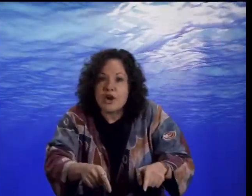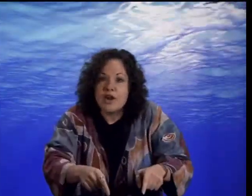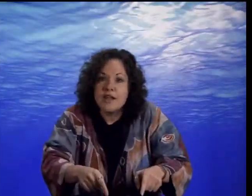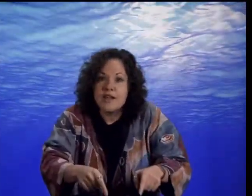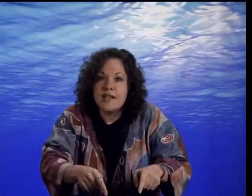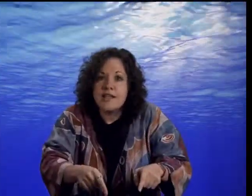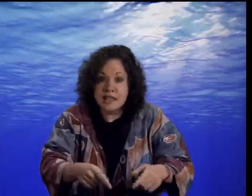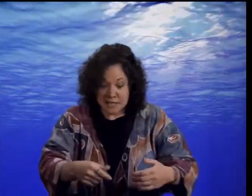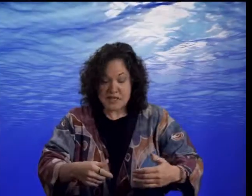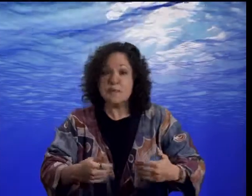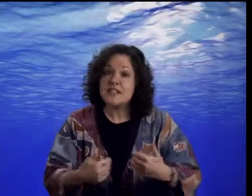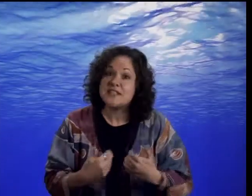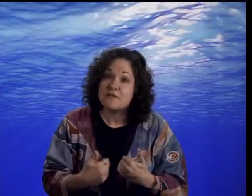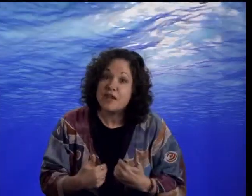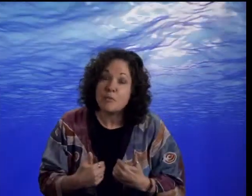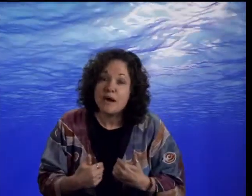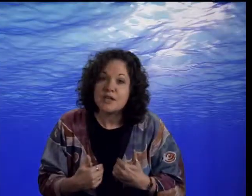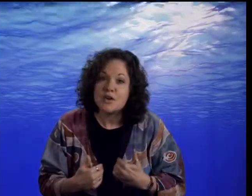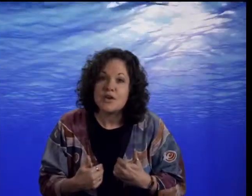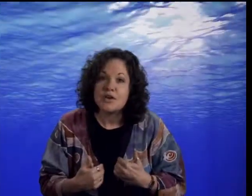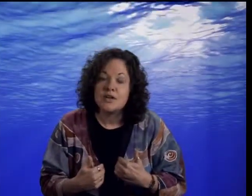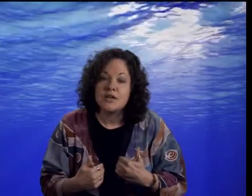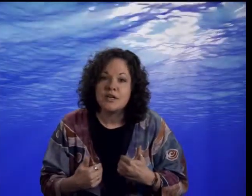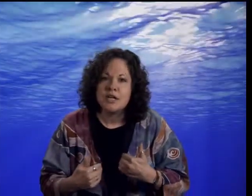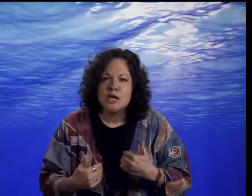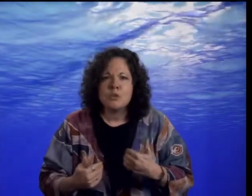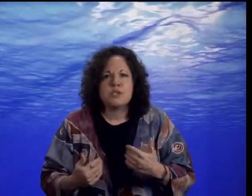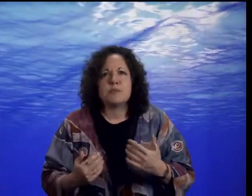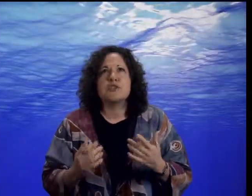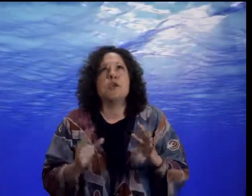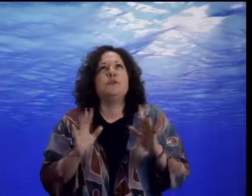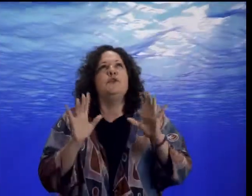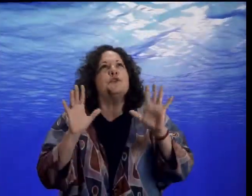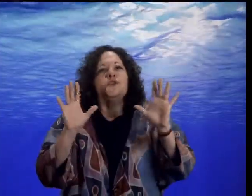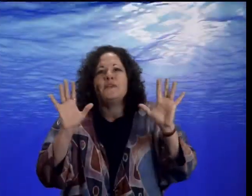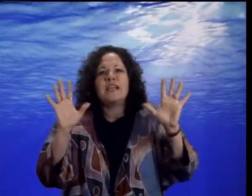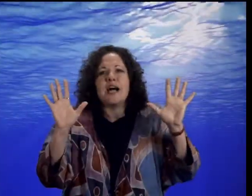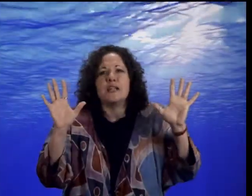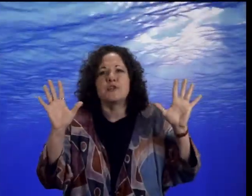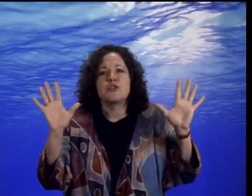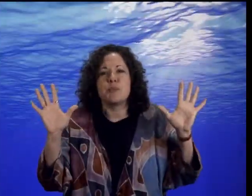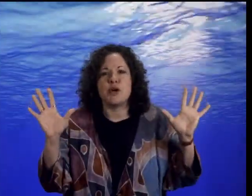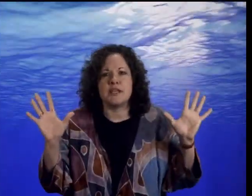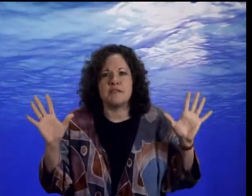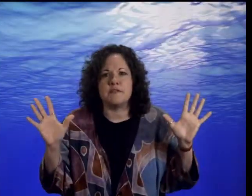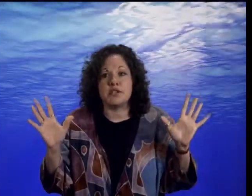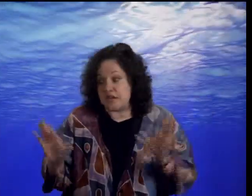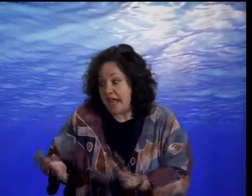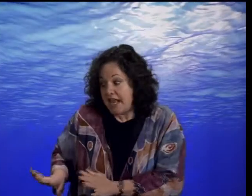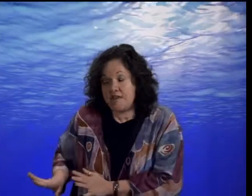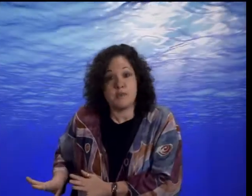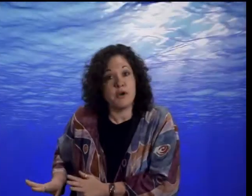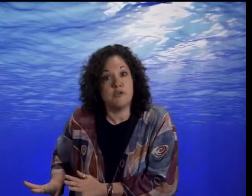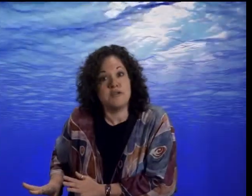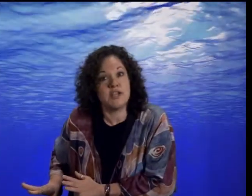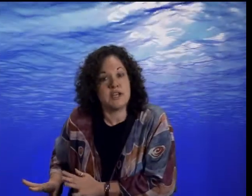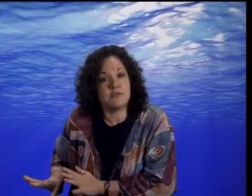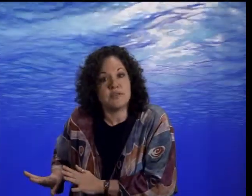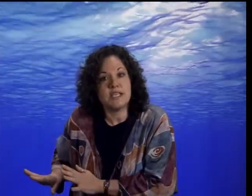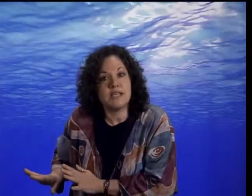There, in the midst of their puddle, was the most beautifully colored sparkling fish that any of the puddle fish had ever seen.